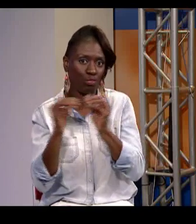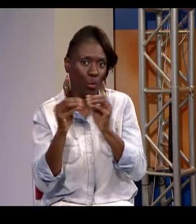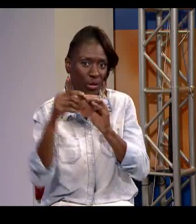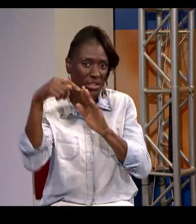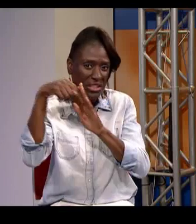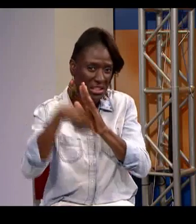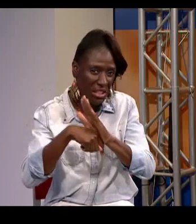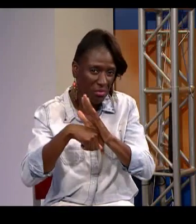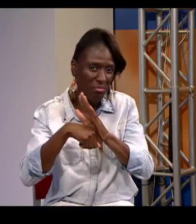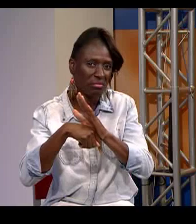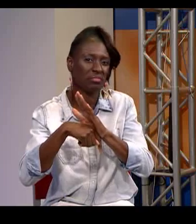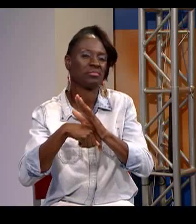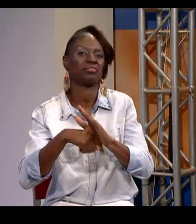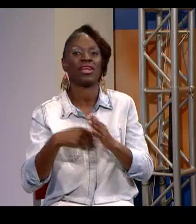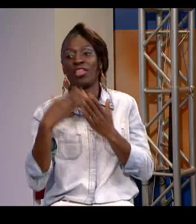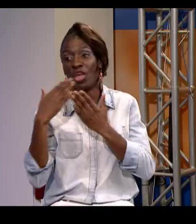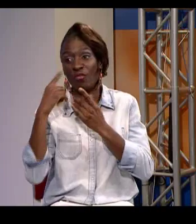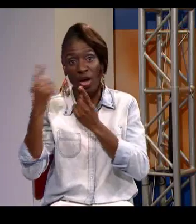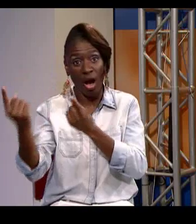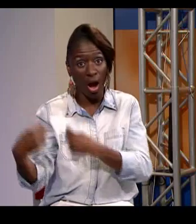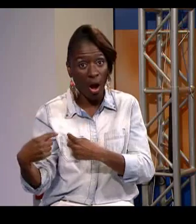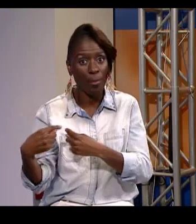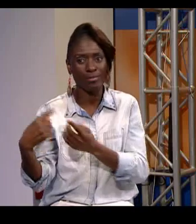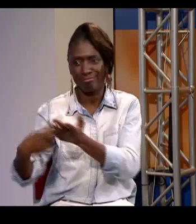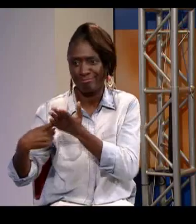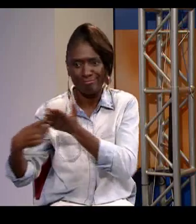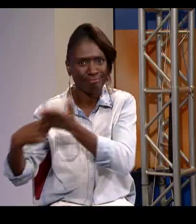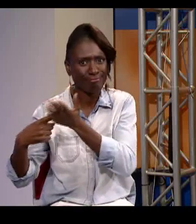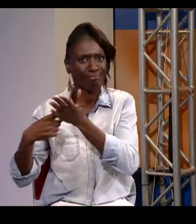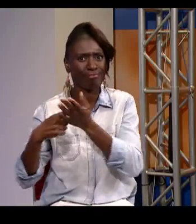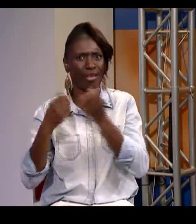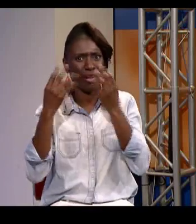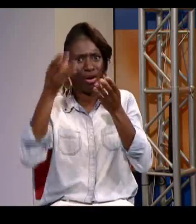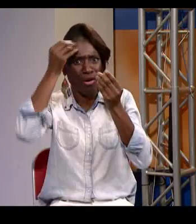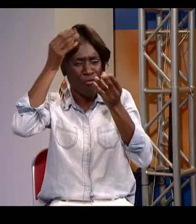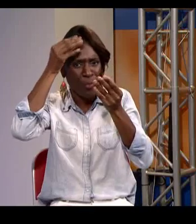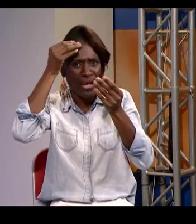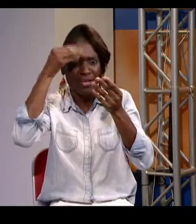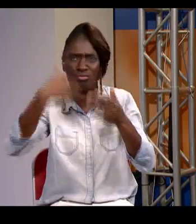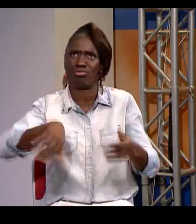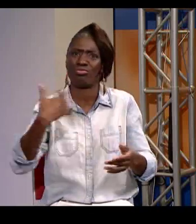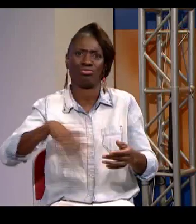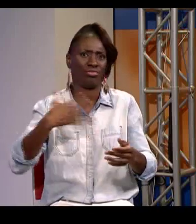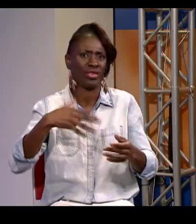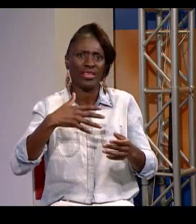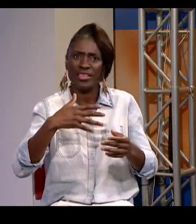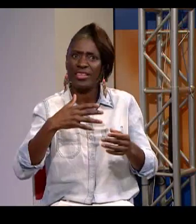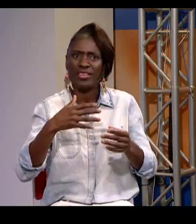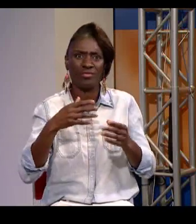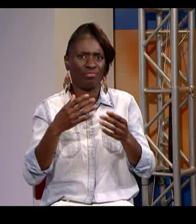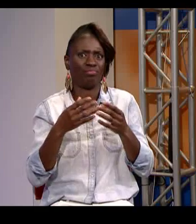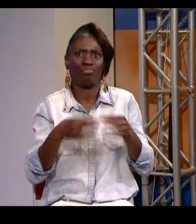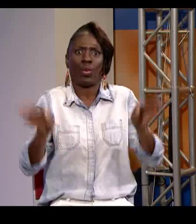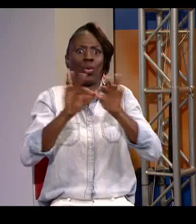So next time, we will talk more in-depth about each of these programs. But thank you so much for coming, Janice. You have a wealth of information, and it's just